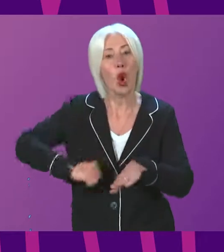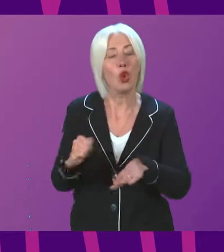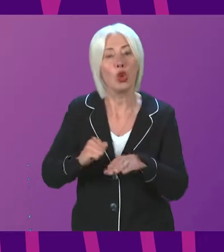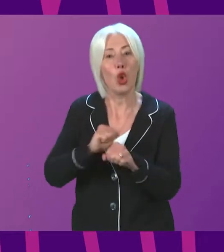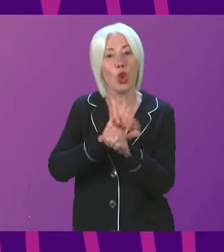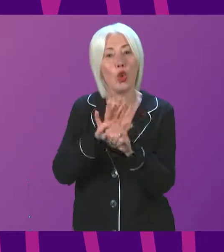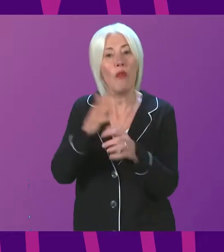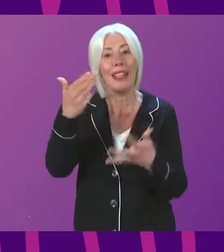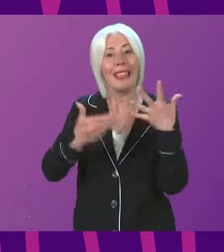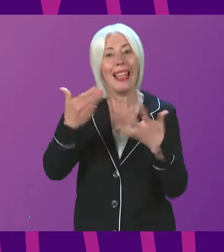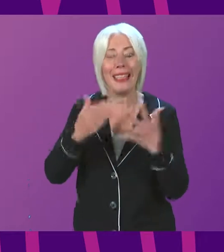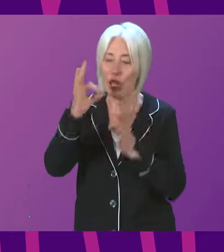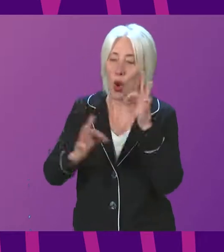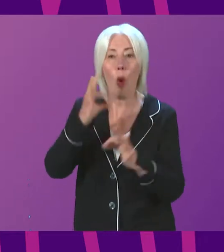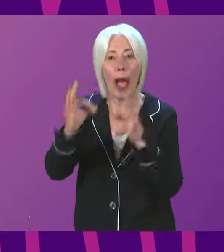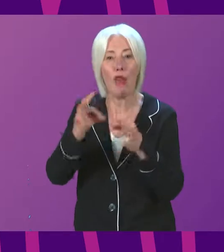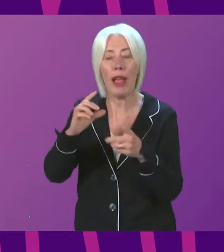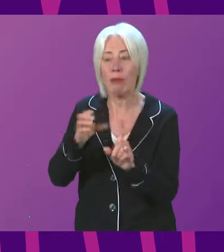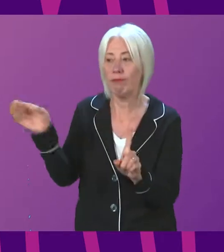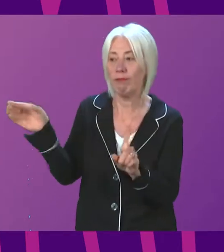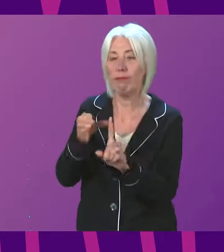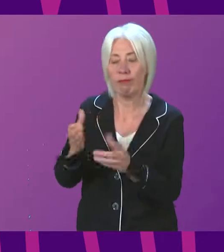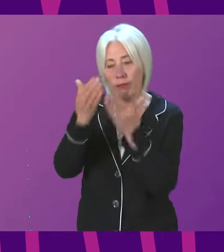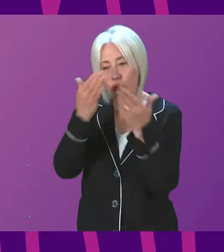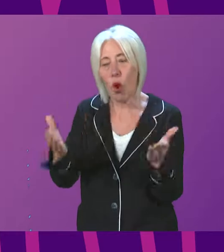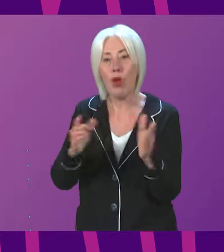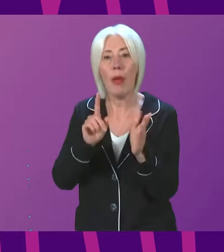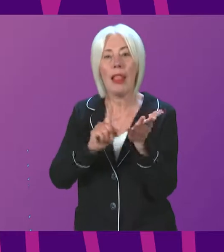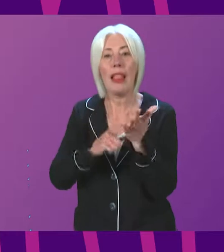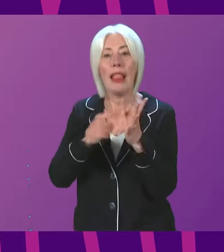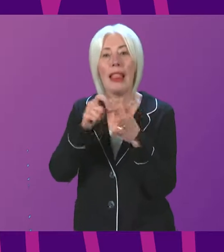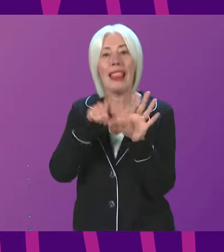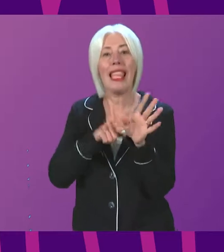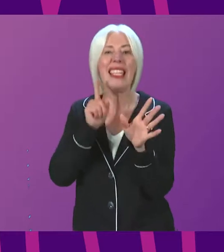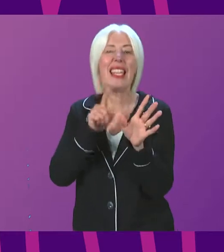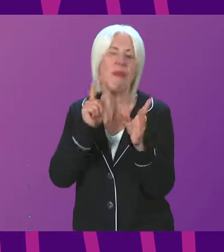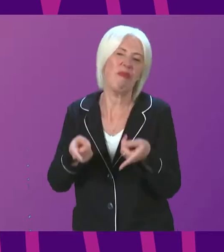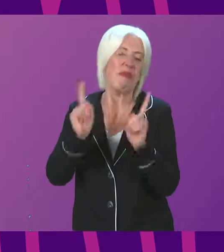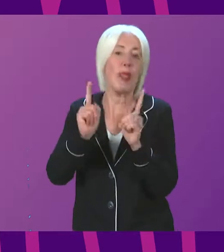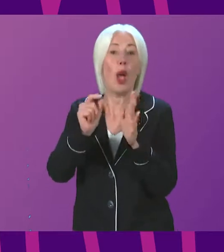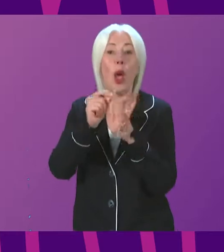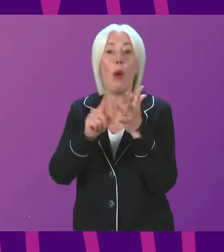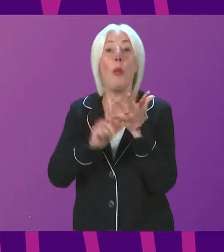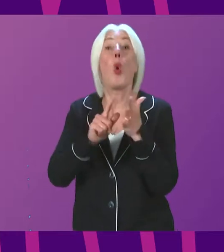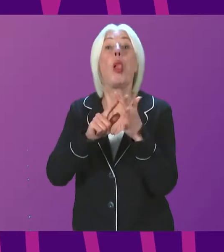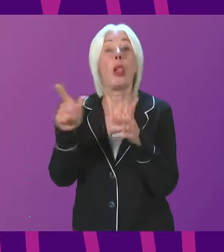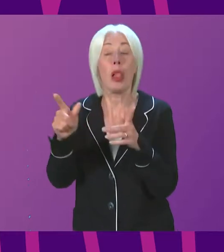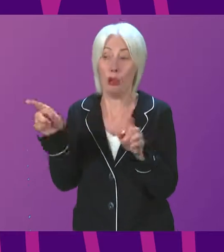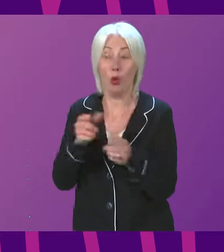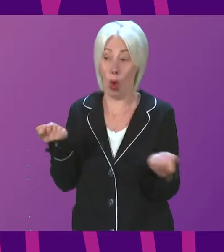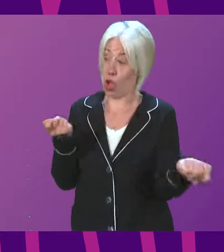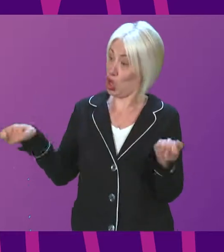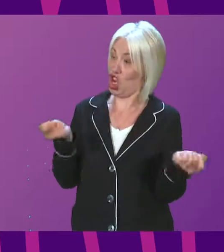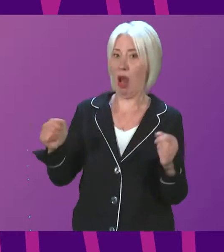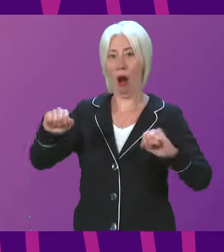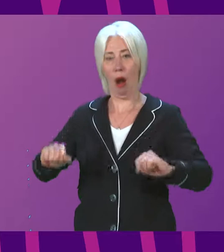-19 Inquiry and the appointment of the Honourable Lady Poole to be its Chair. Since my statement to Parliament, the Inquiry has been